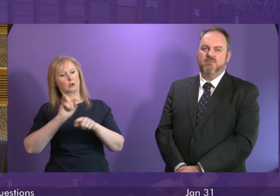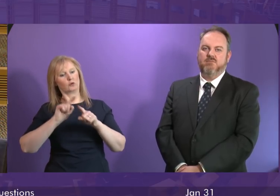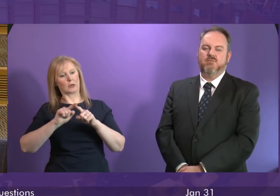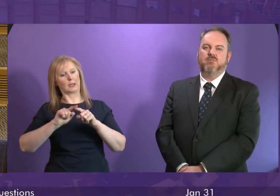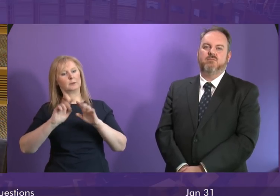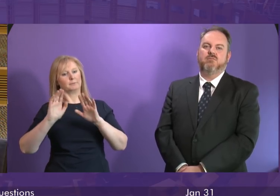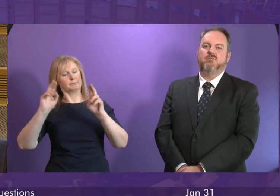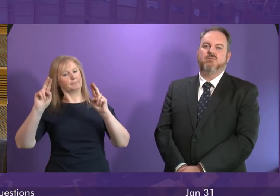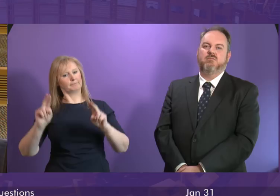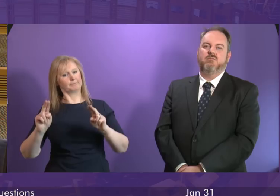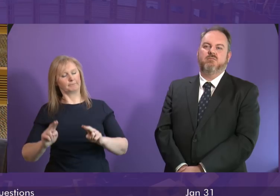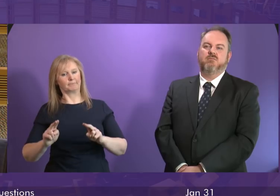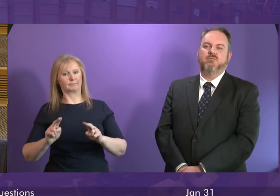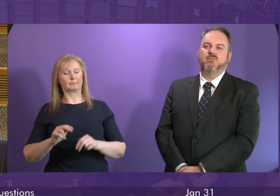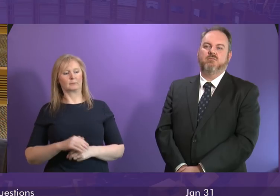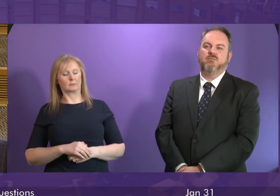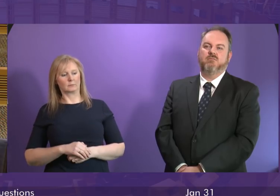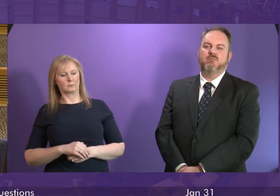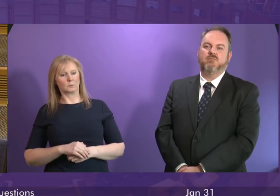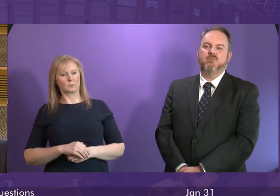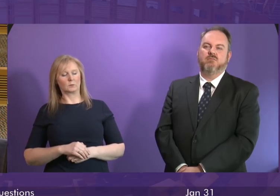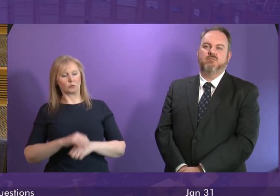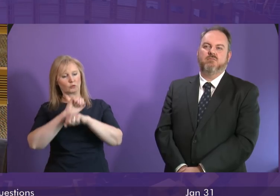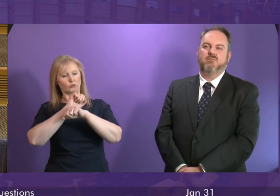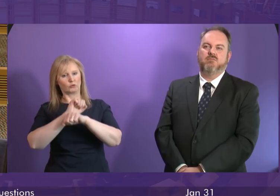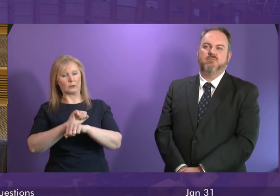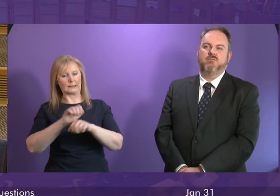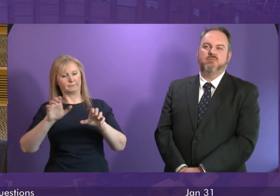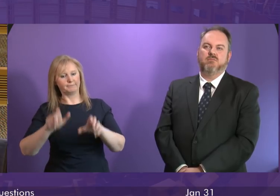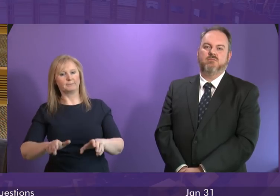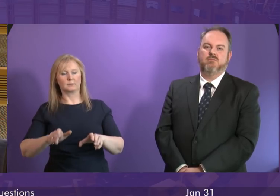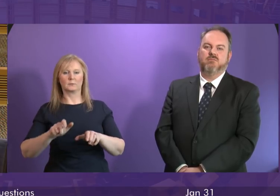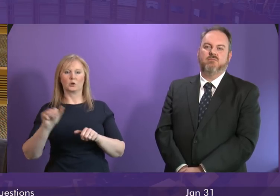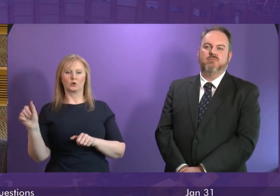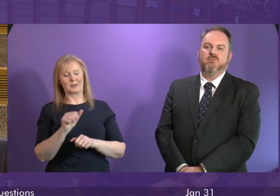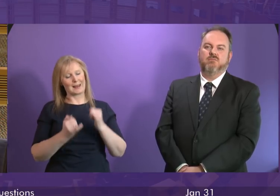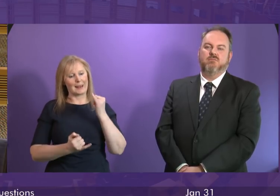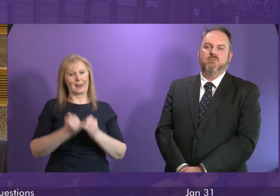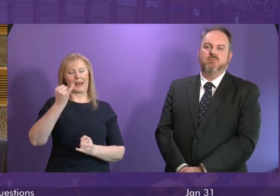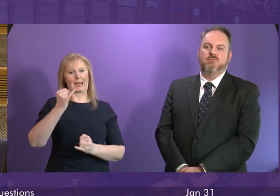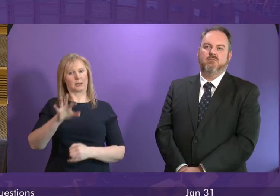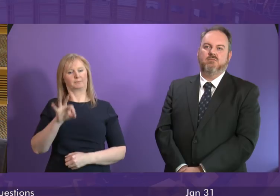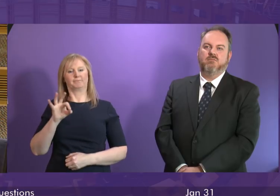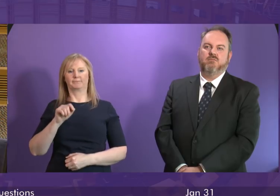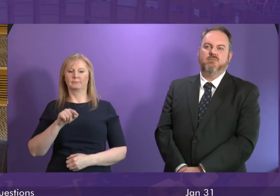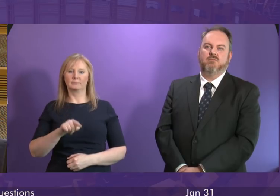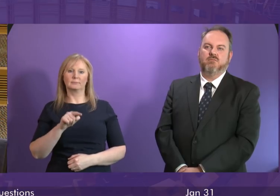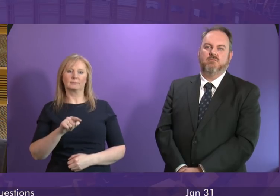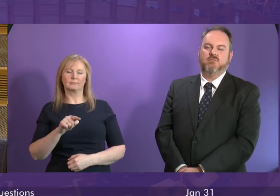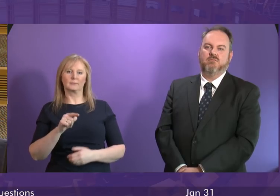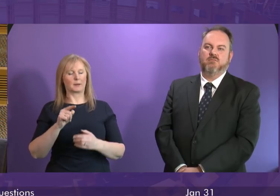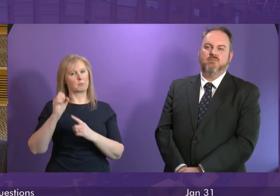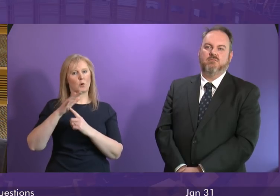and that restraint must only ever be used in cases of absolute last resort that is exceptionally